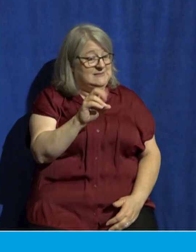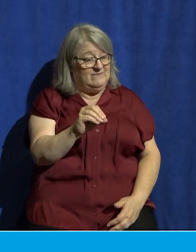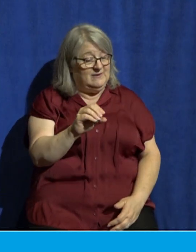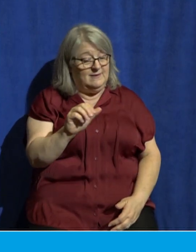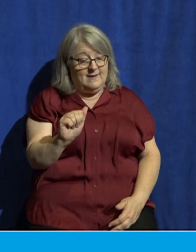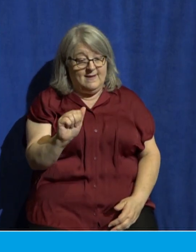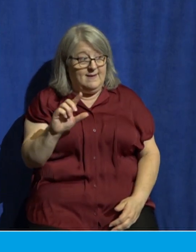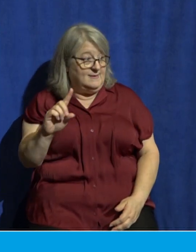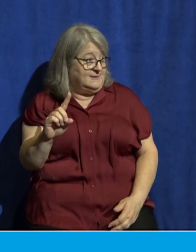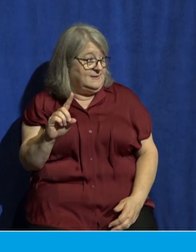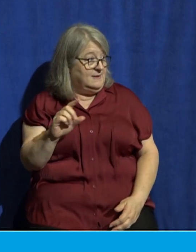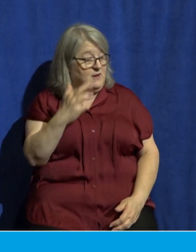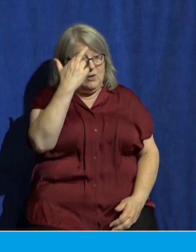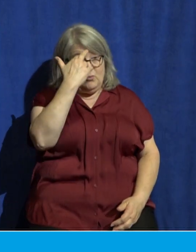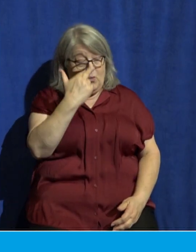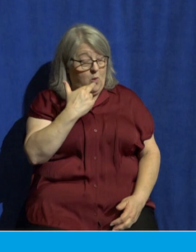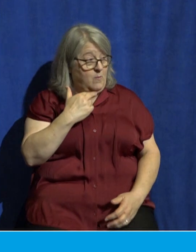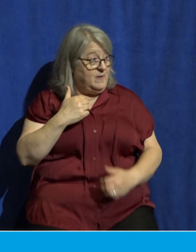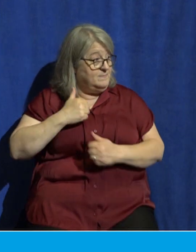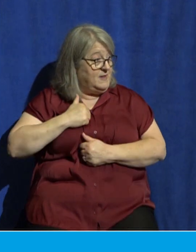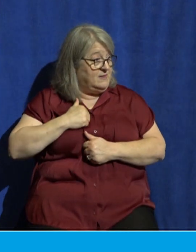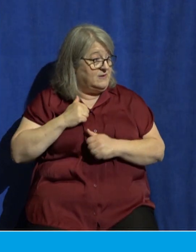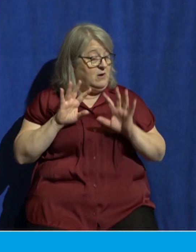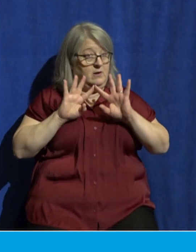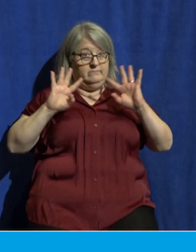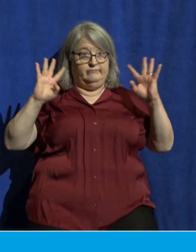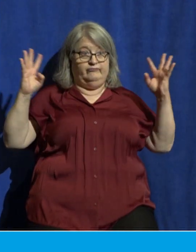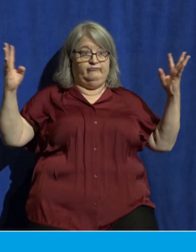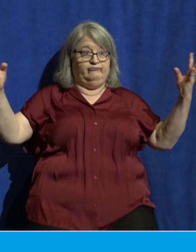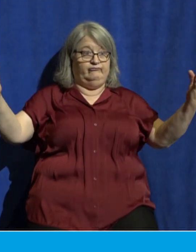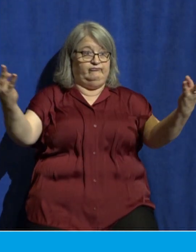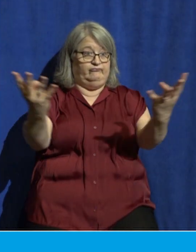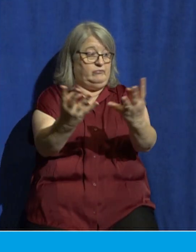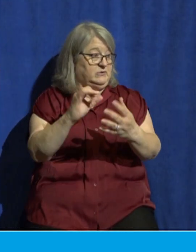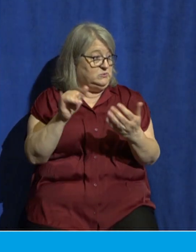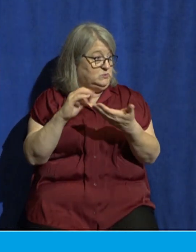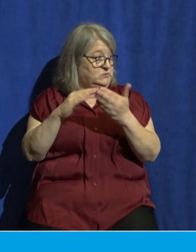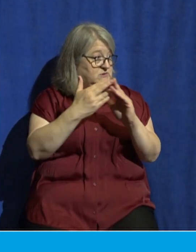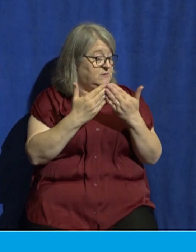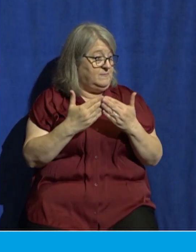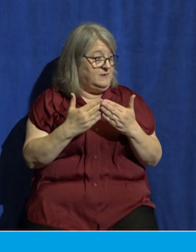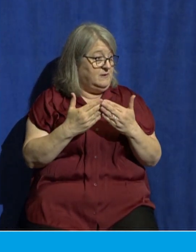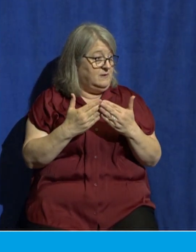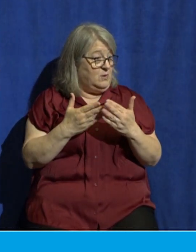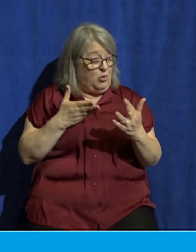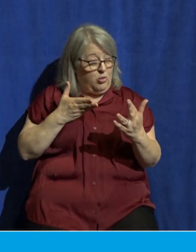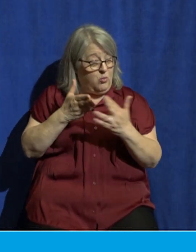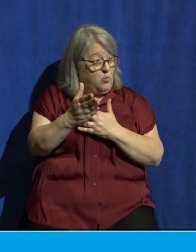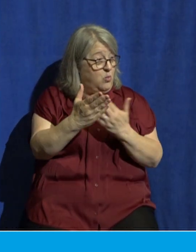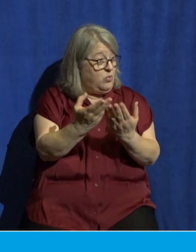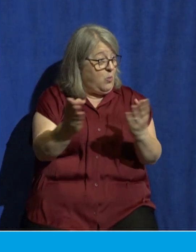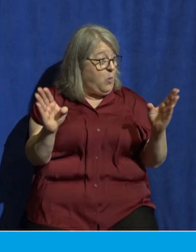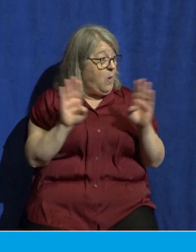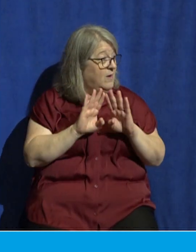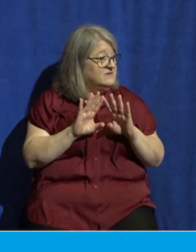Roman military surrounded the city of Jerusalem, breached its walls, and completely decimated the city, literally